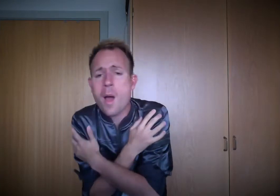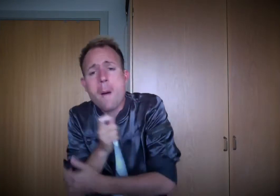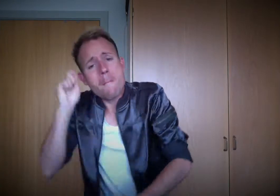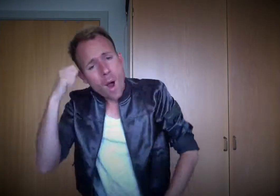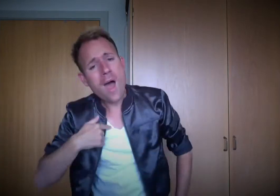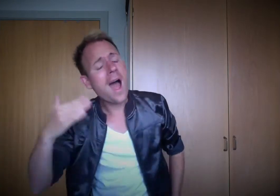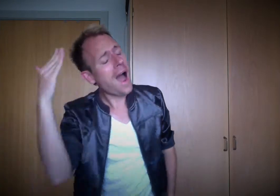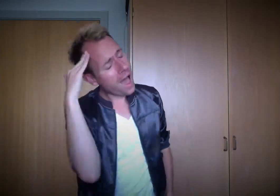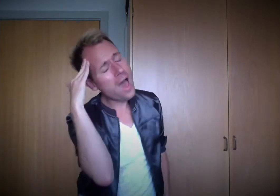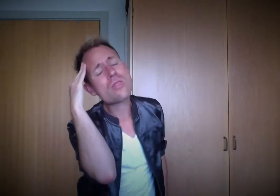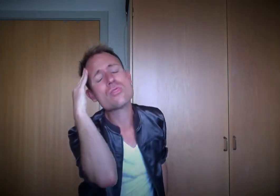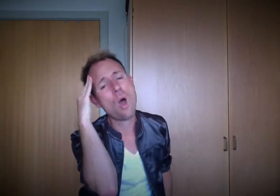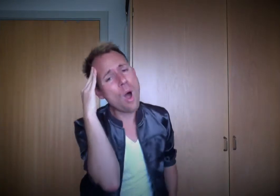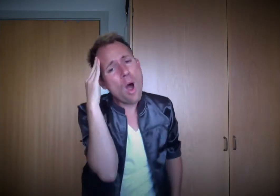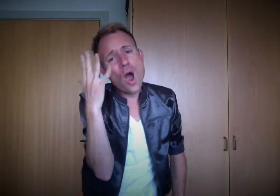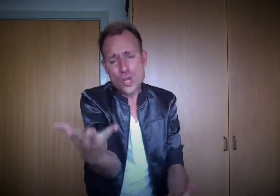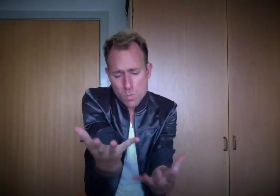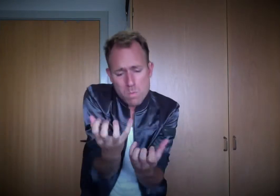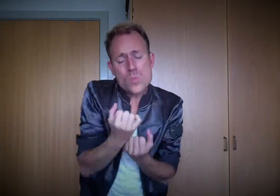Why do you want me too?